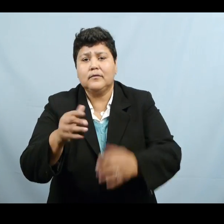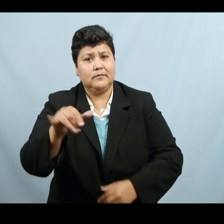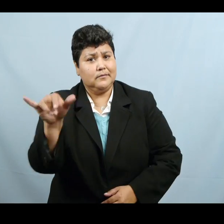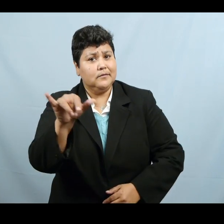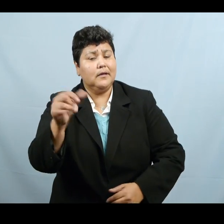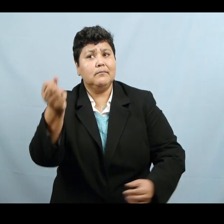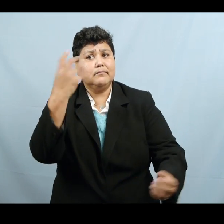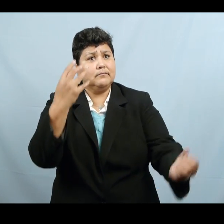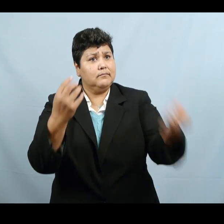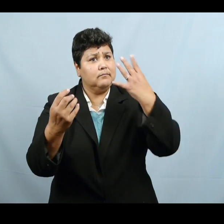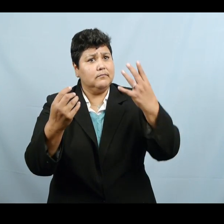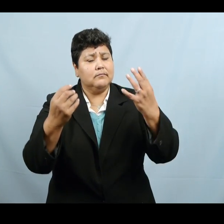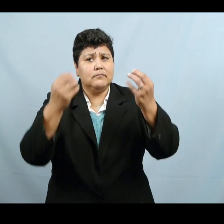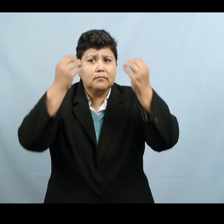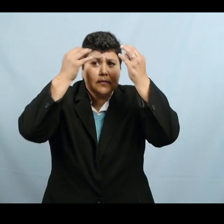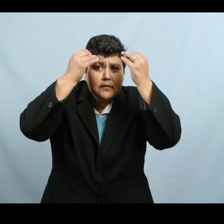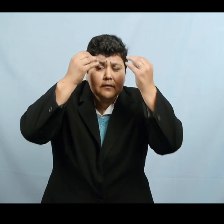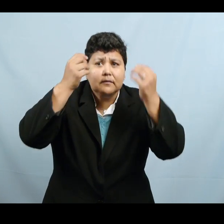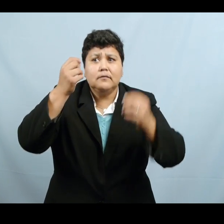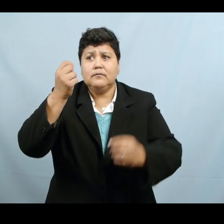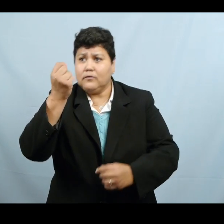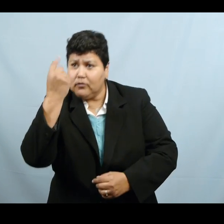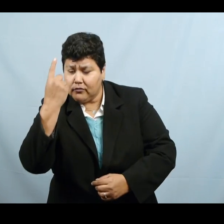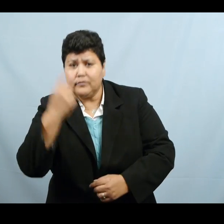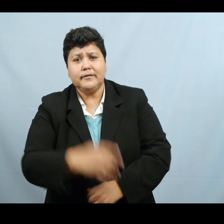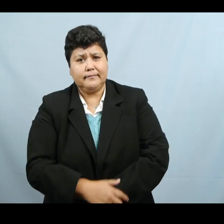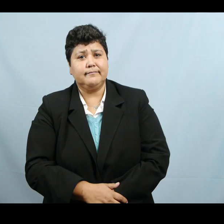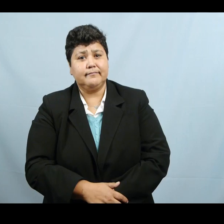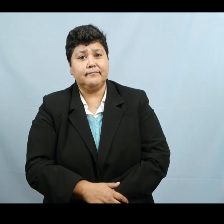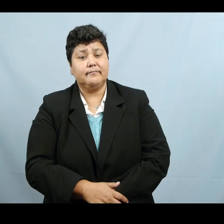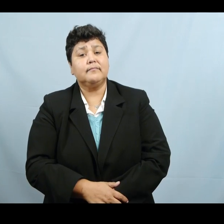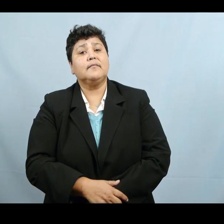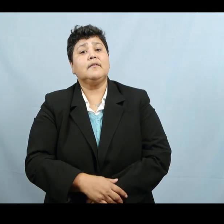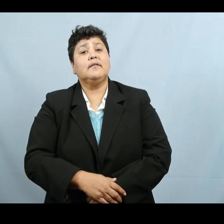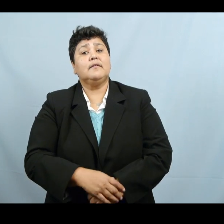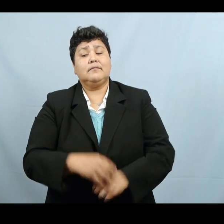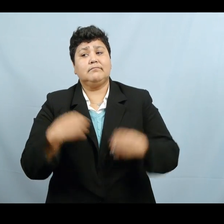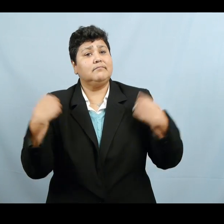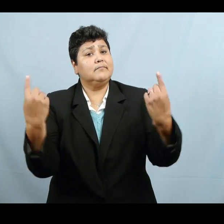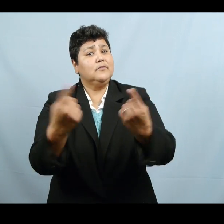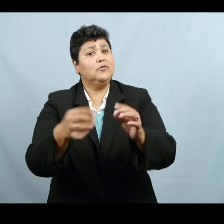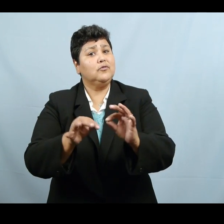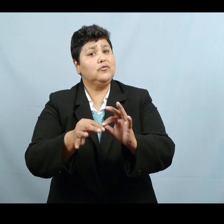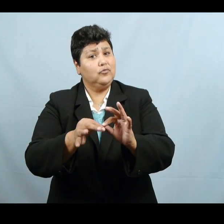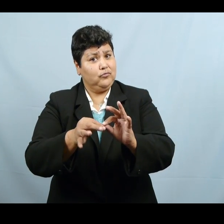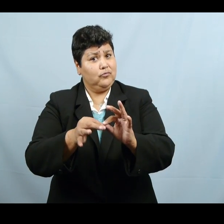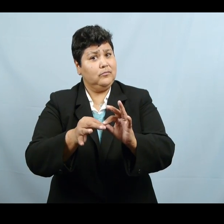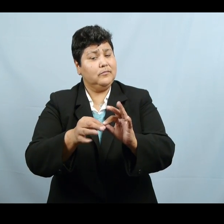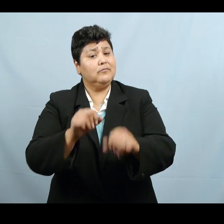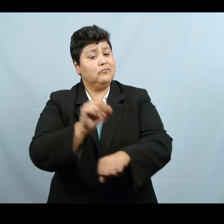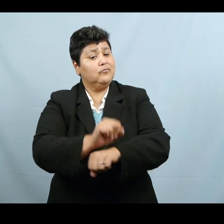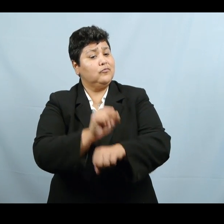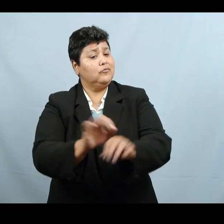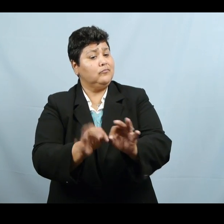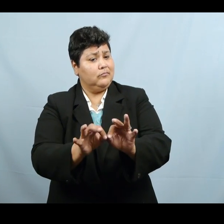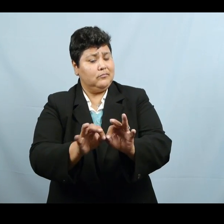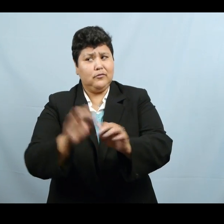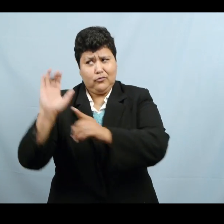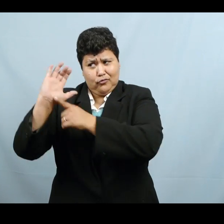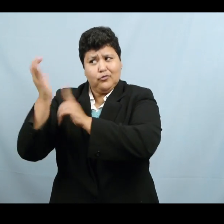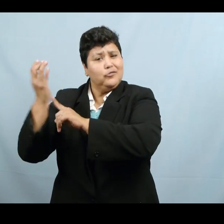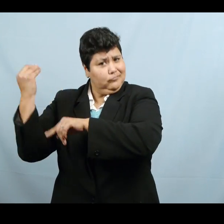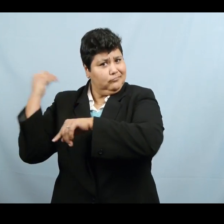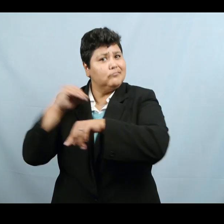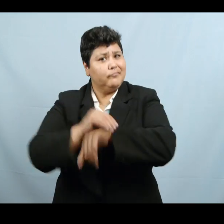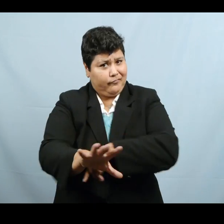communication. As interpreters, culture shapes how we render the message to our consumer. Most